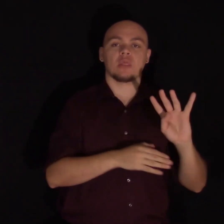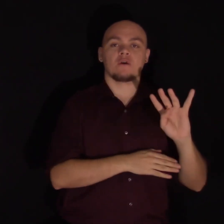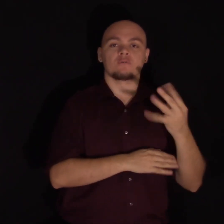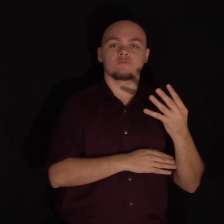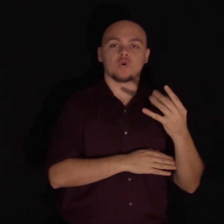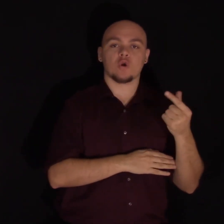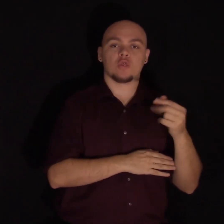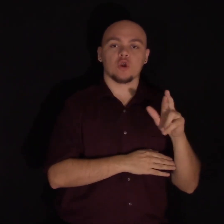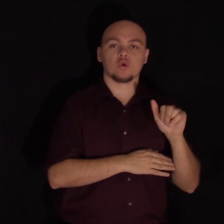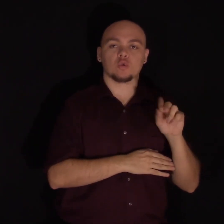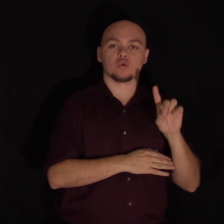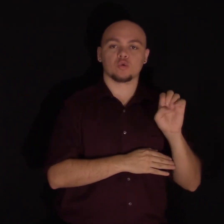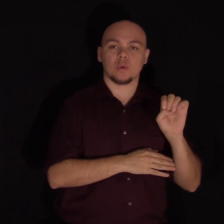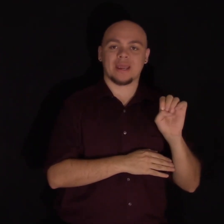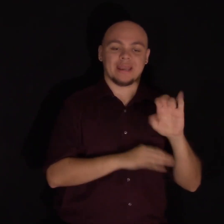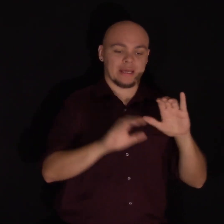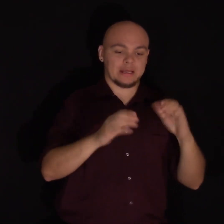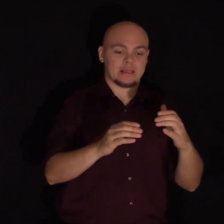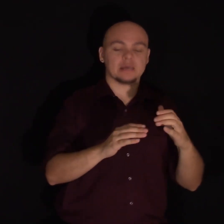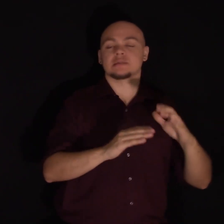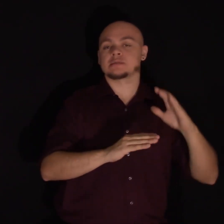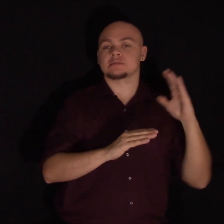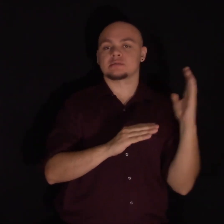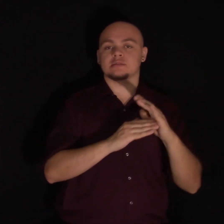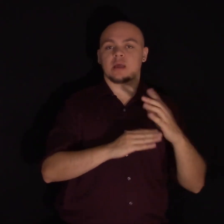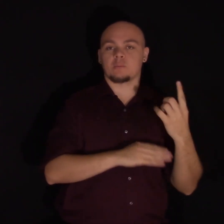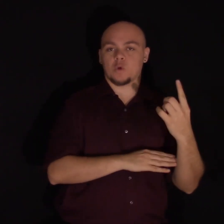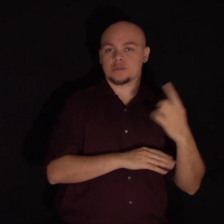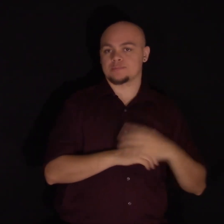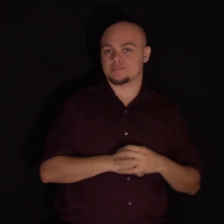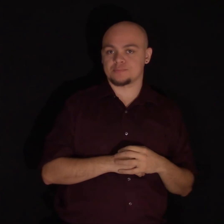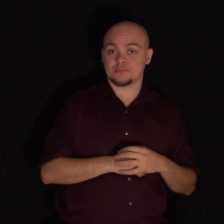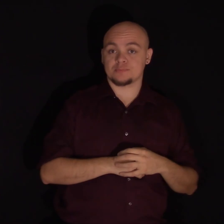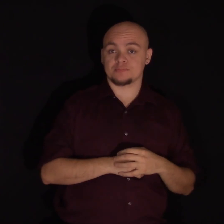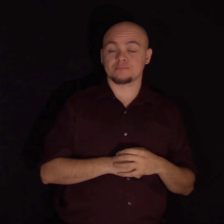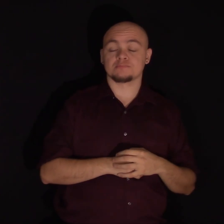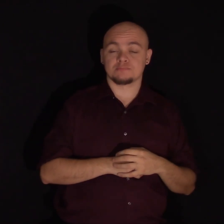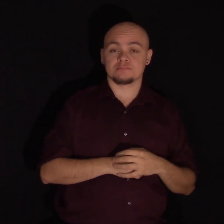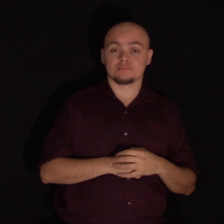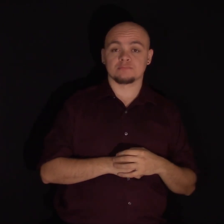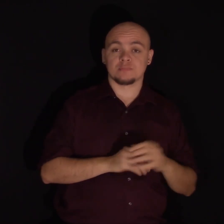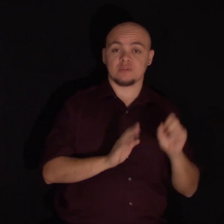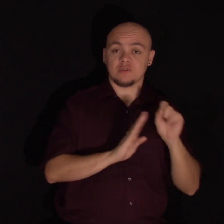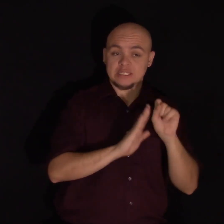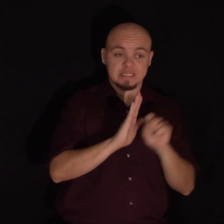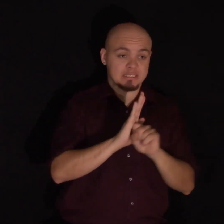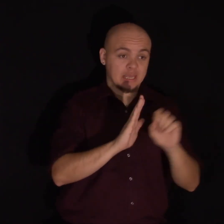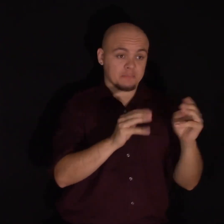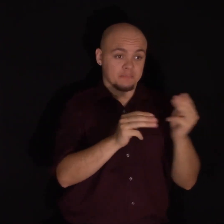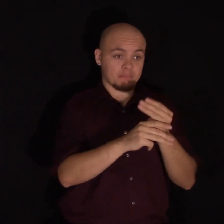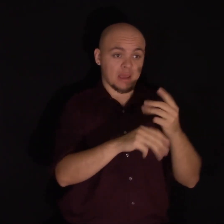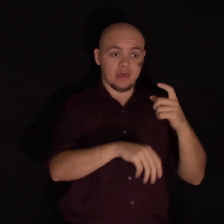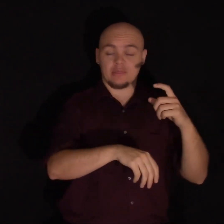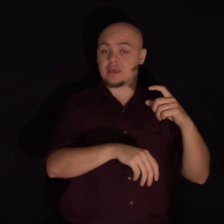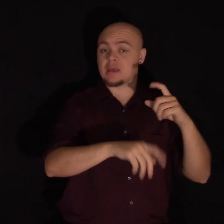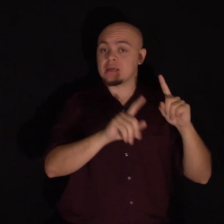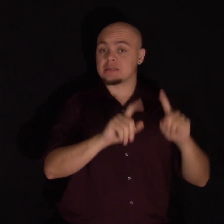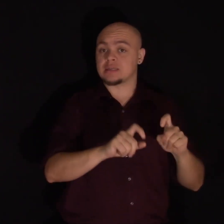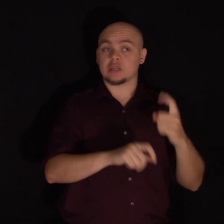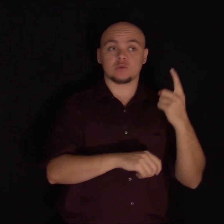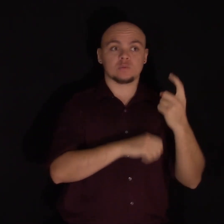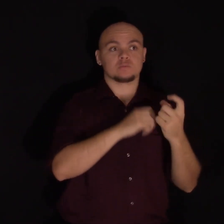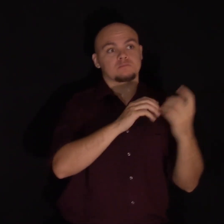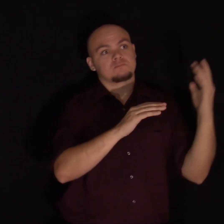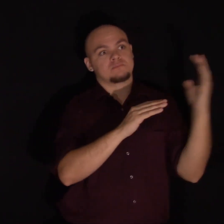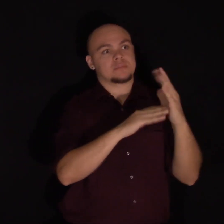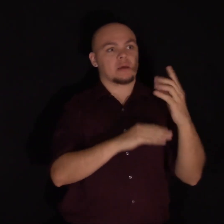the state of New York on the state math test. In a year to